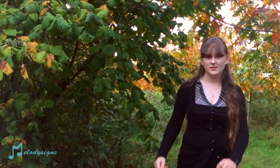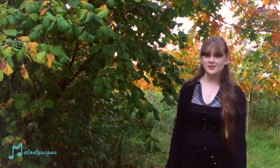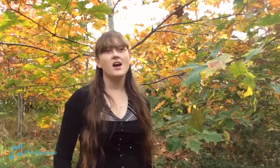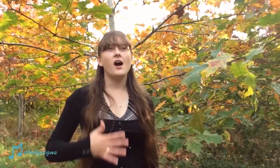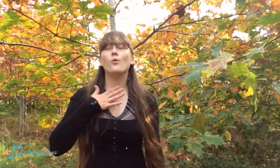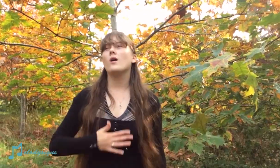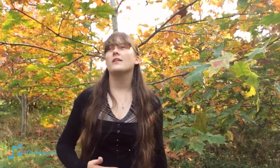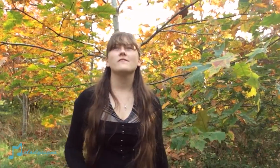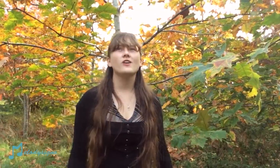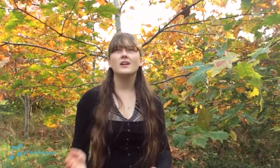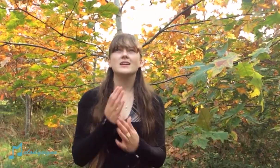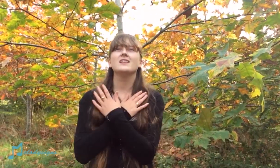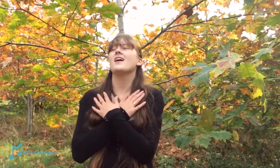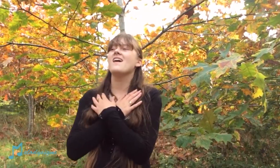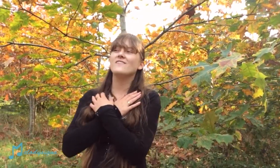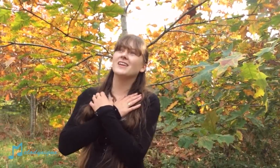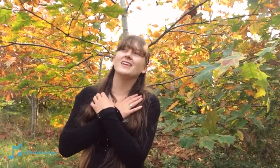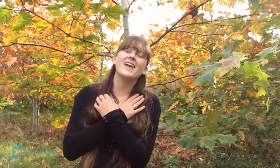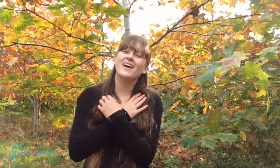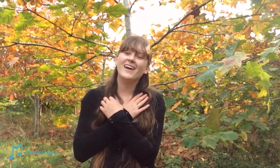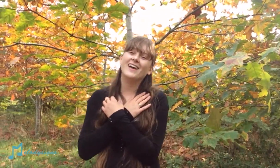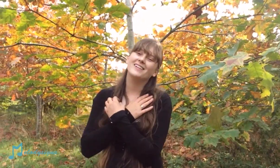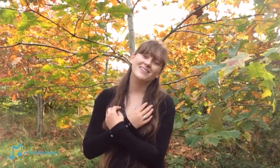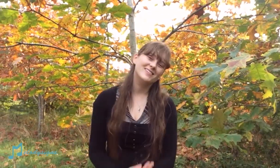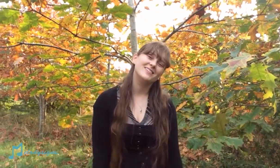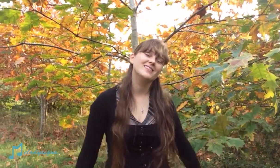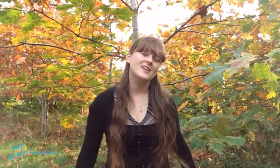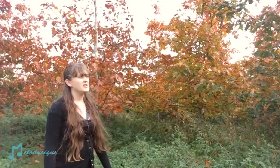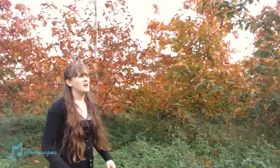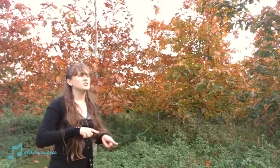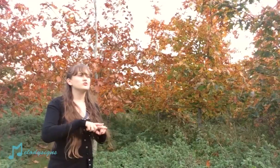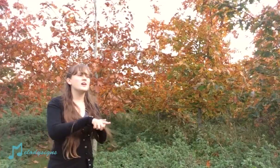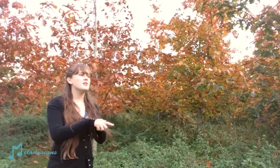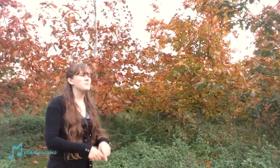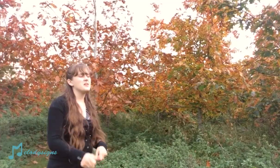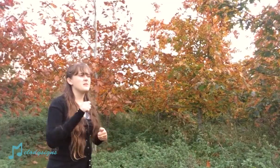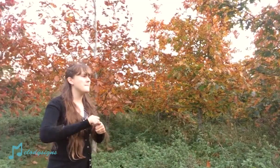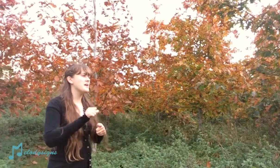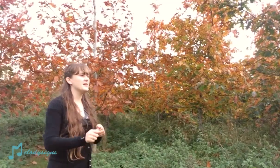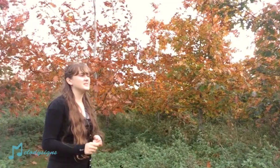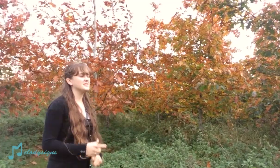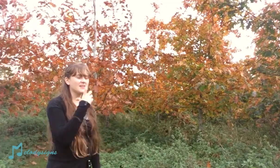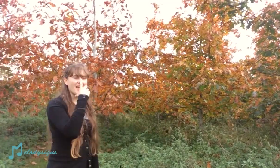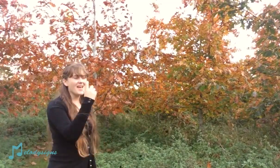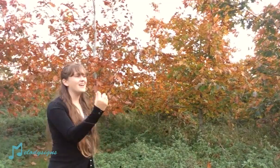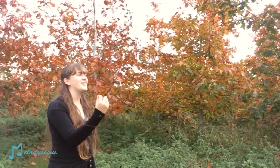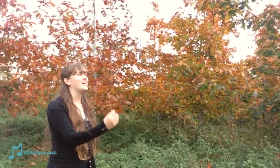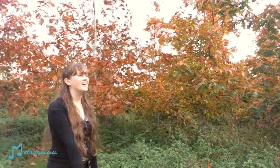to fall in love again I'm ready and try and To be the one for you love